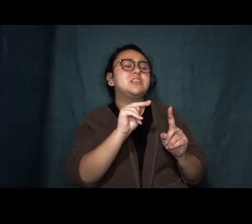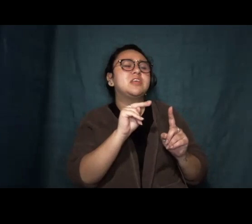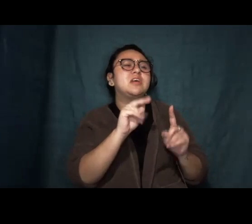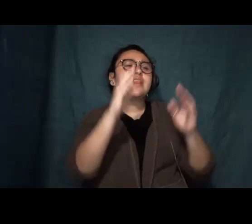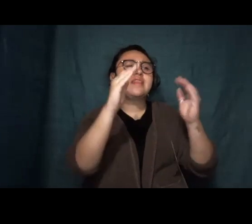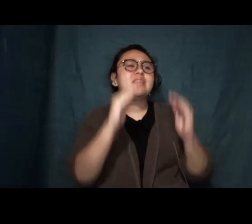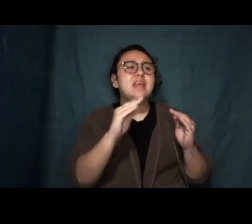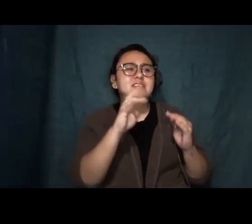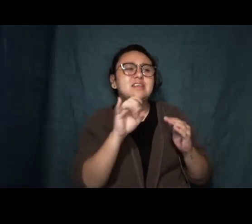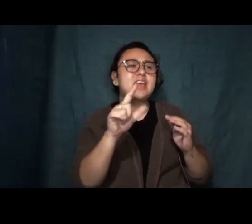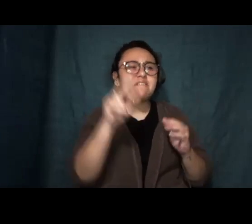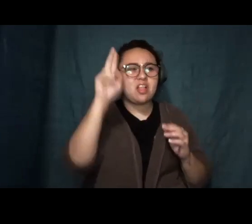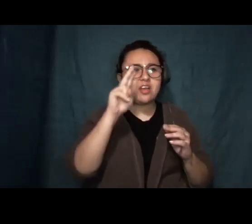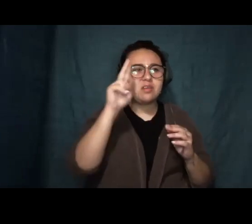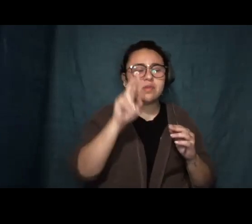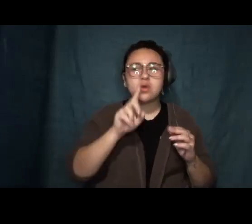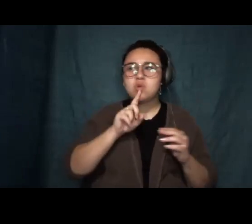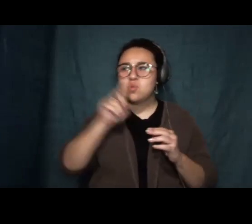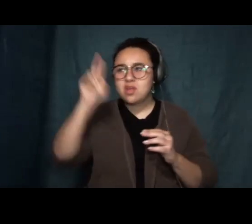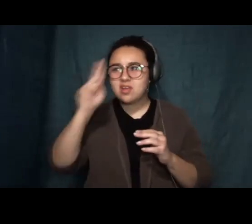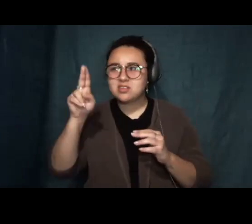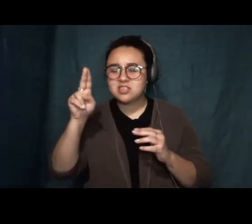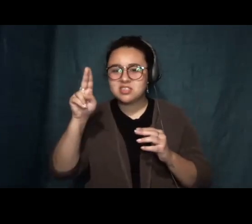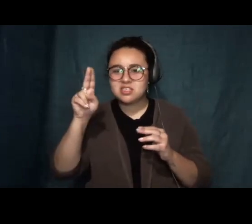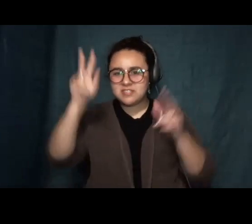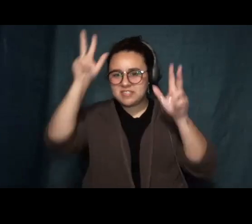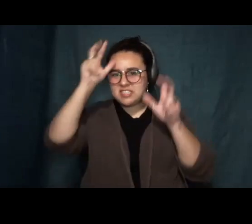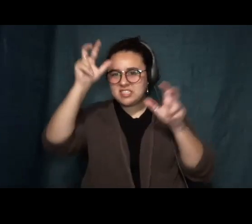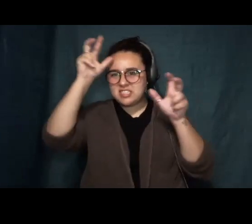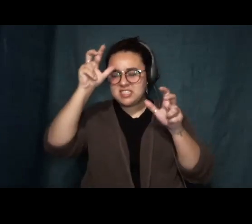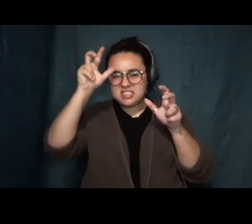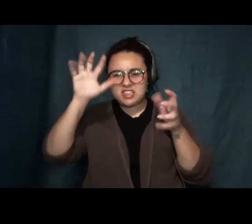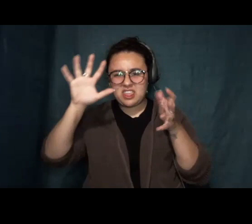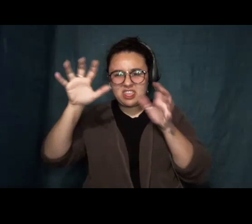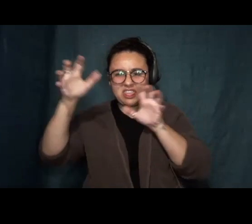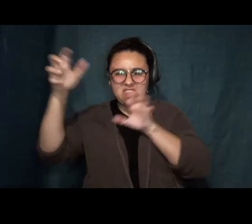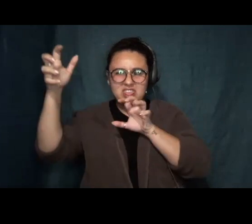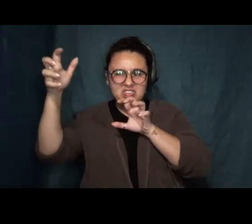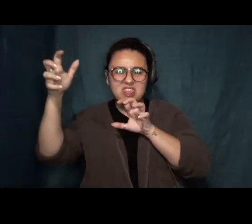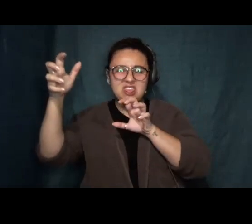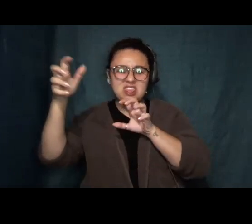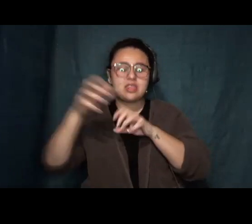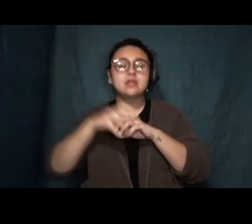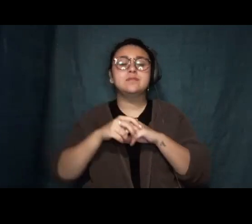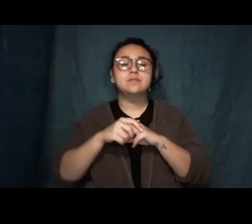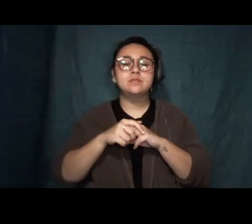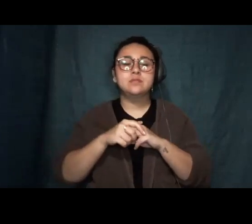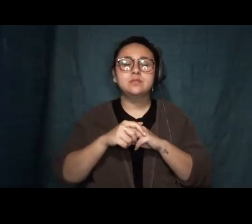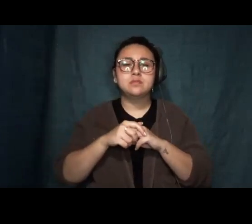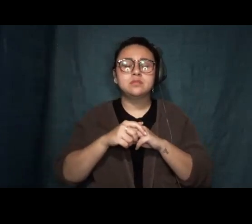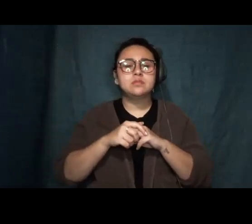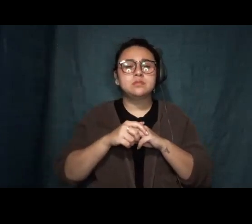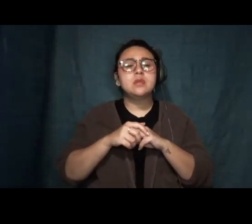when our real uncles twisted our supple brown arms like soft pretzels. It was a game we played.